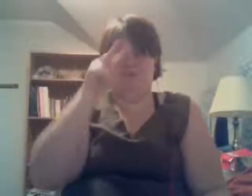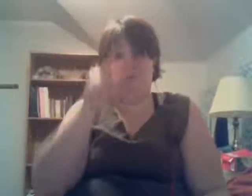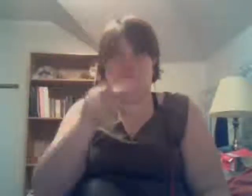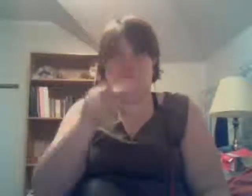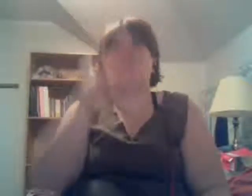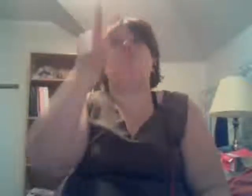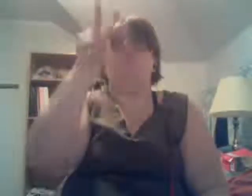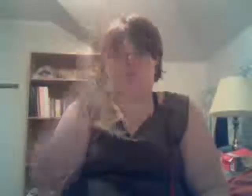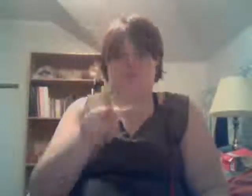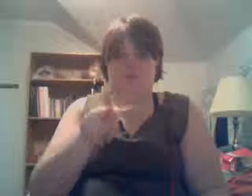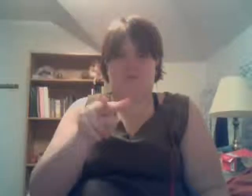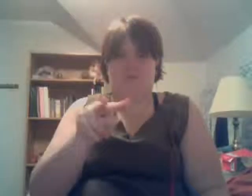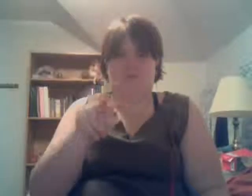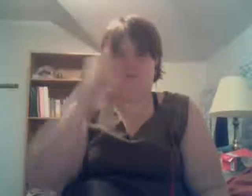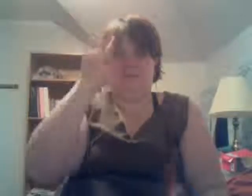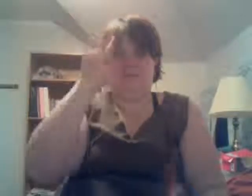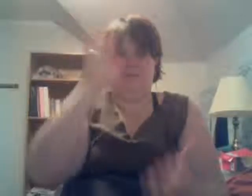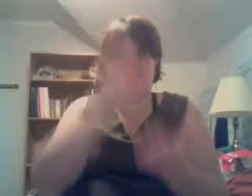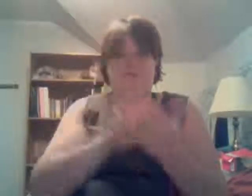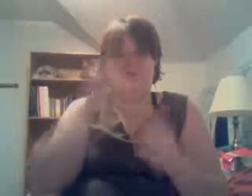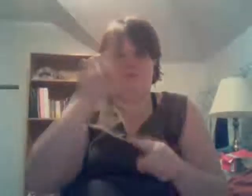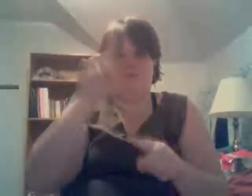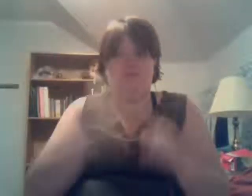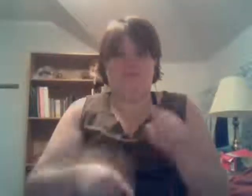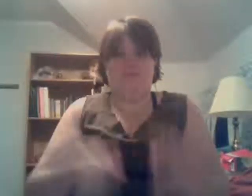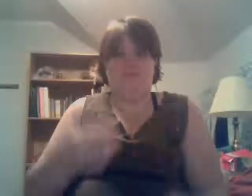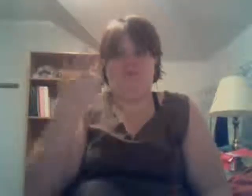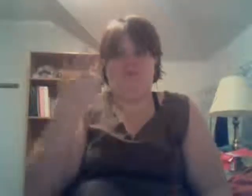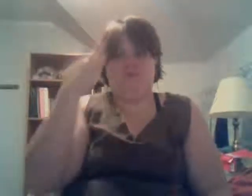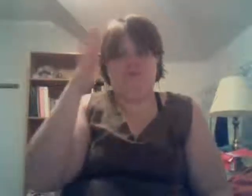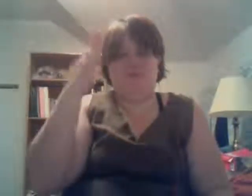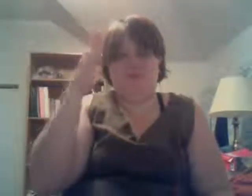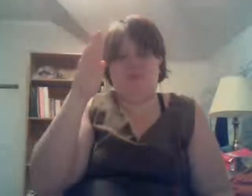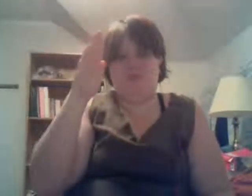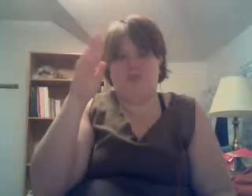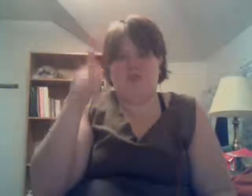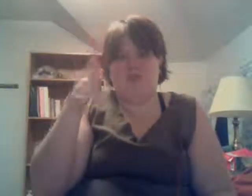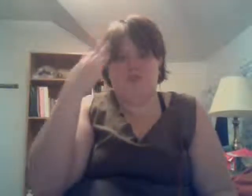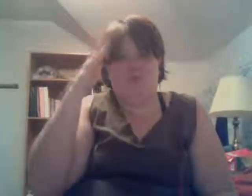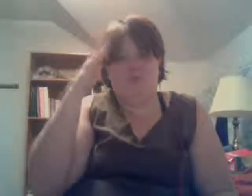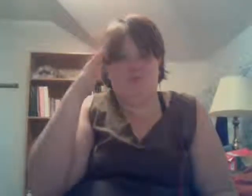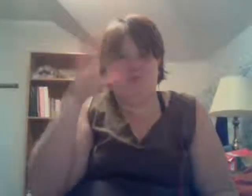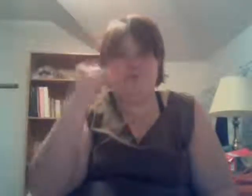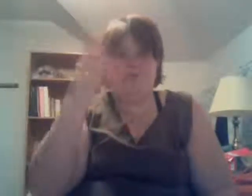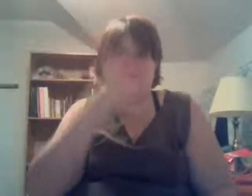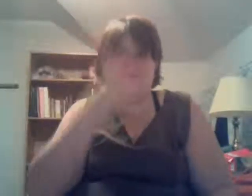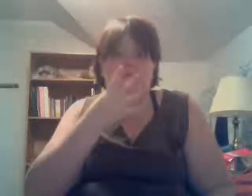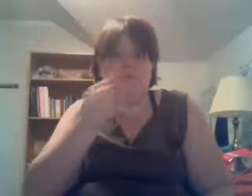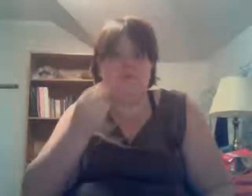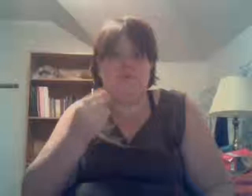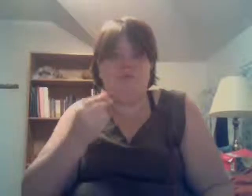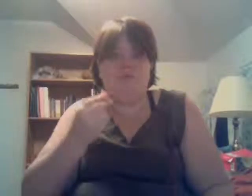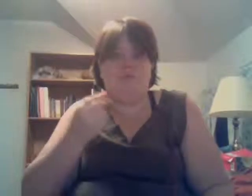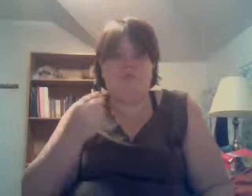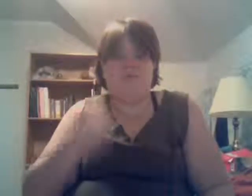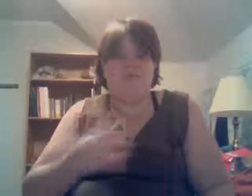looking at you and I can't believe You don't know, oh-oh You don't know you're beautiful